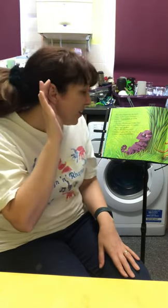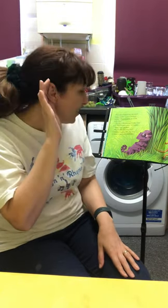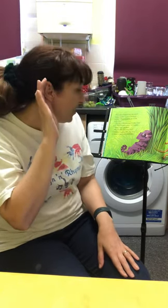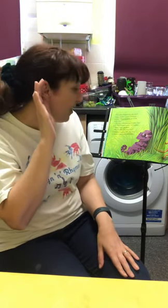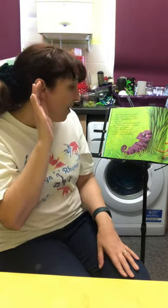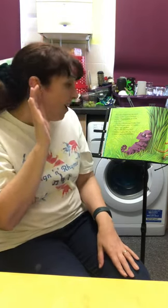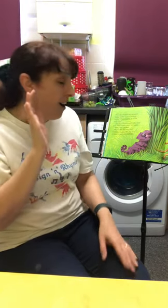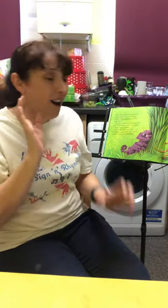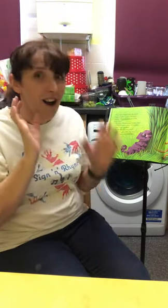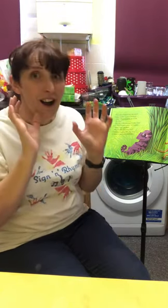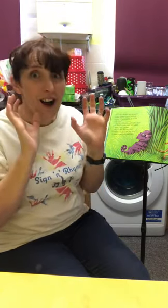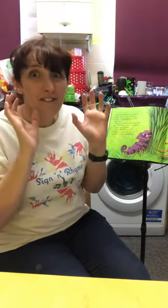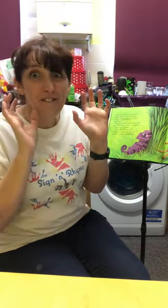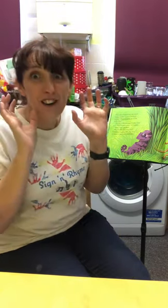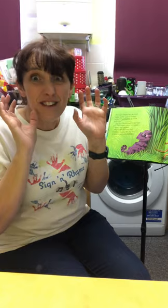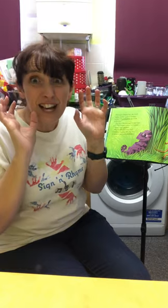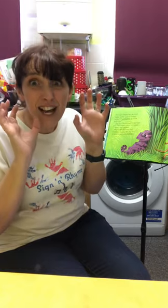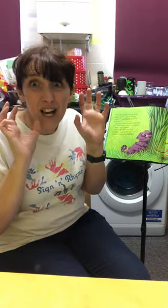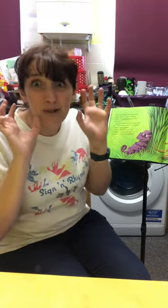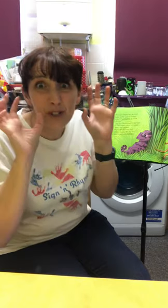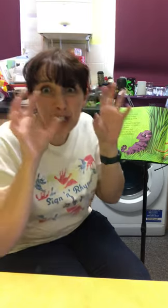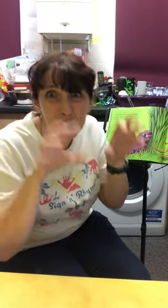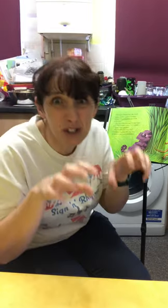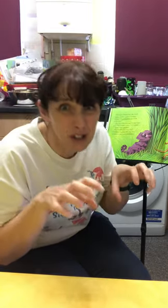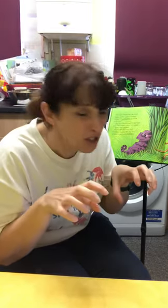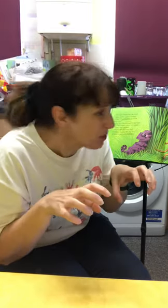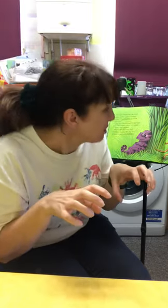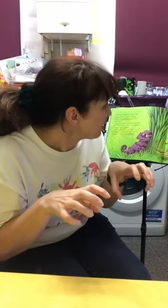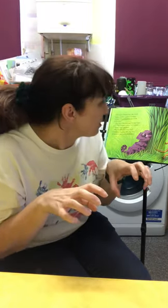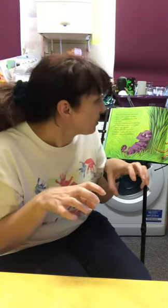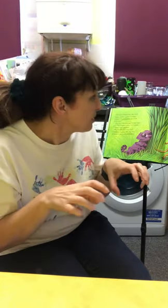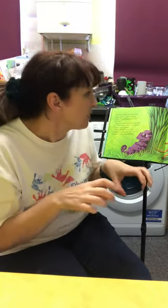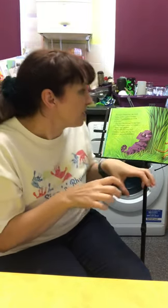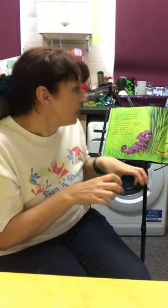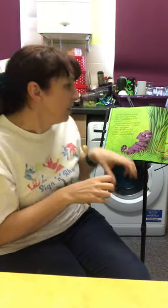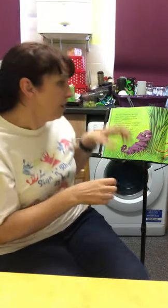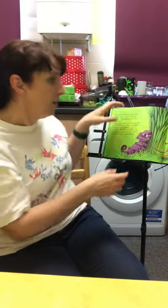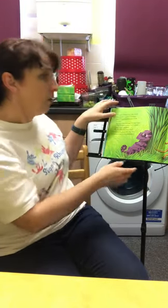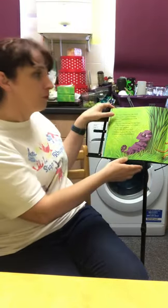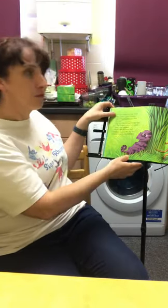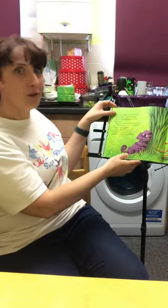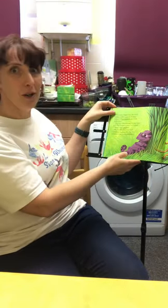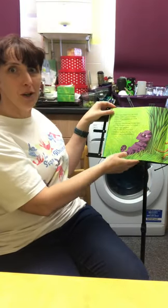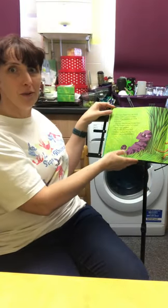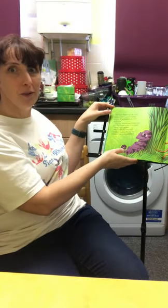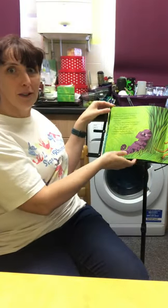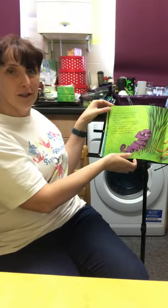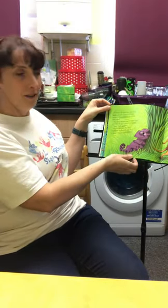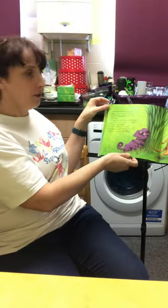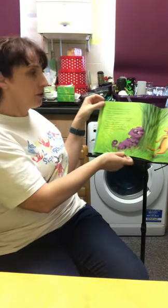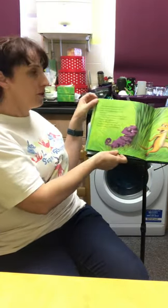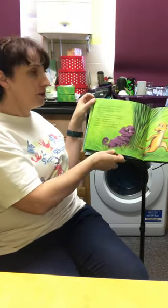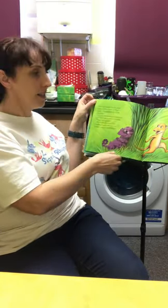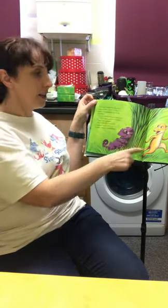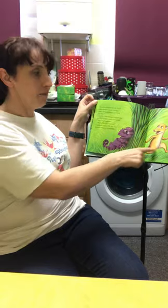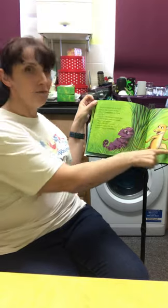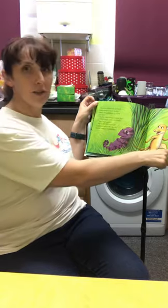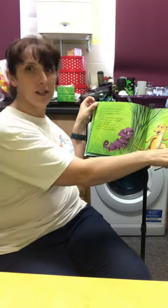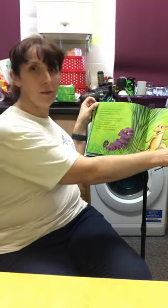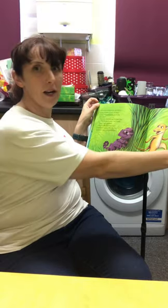a very loud grrr. Oh no. Can you see them running away?